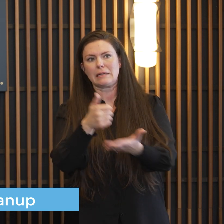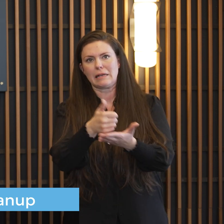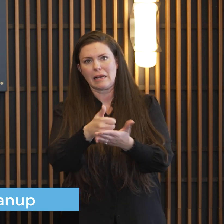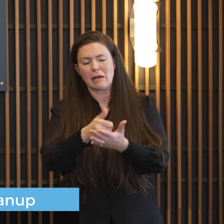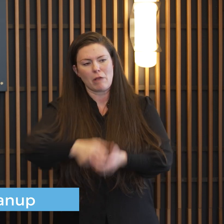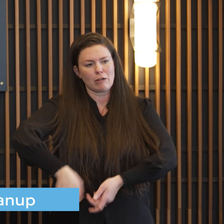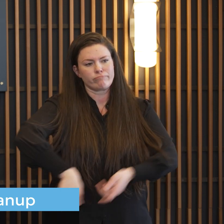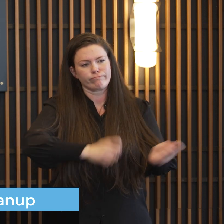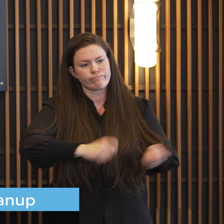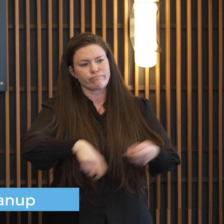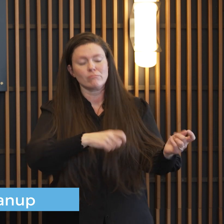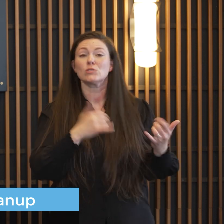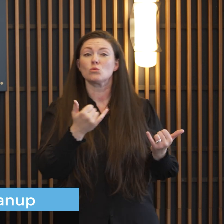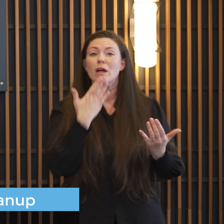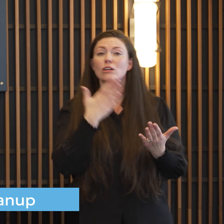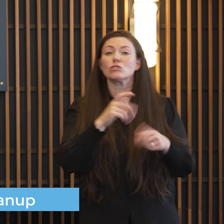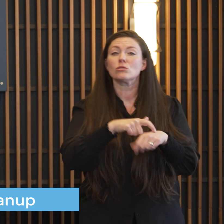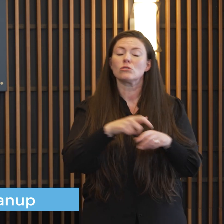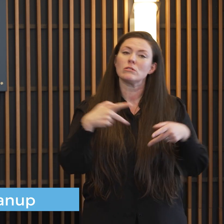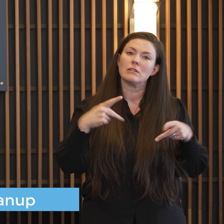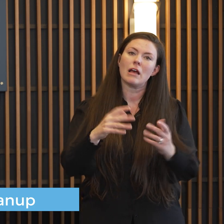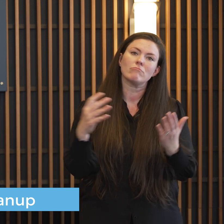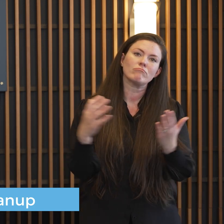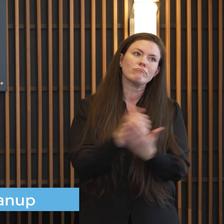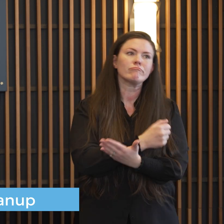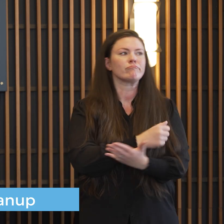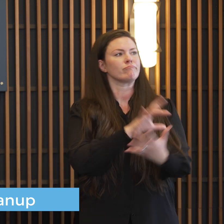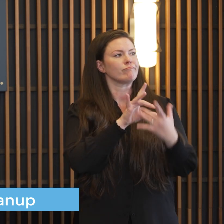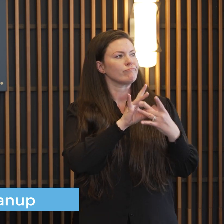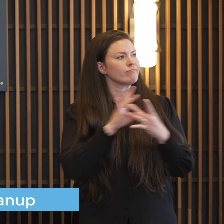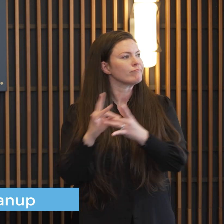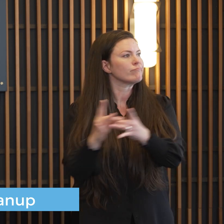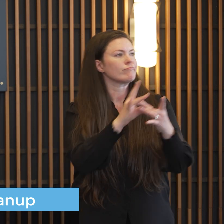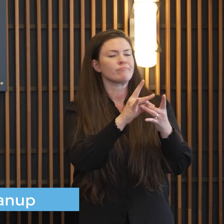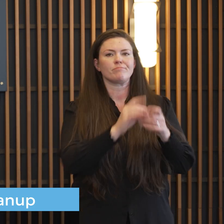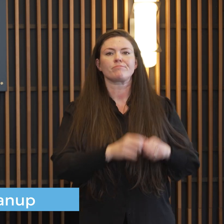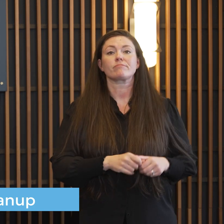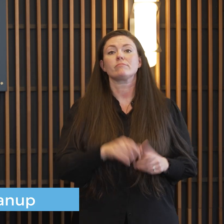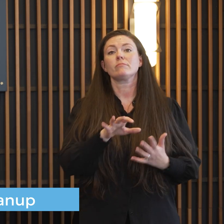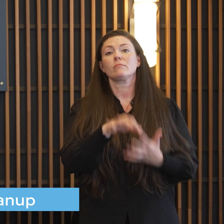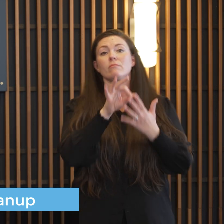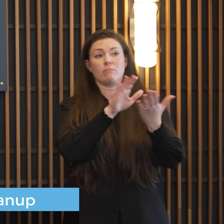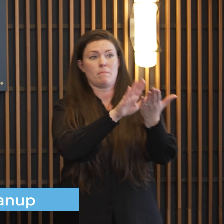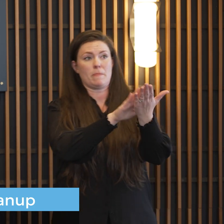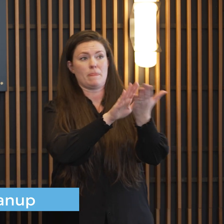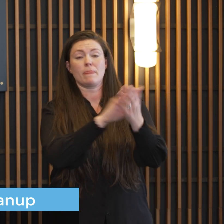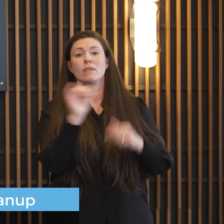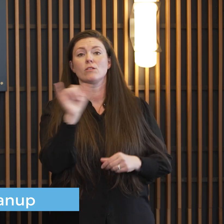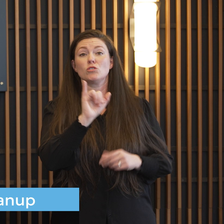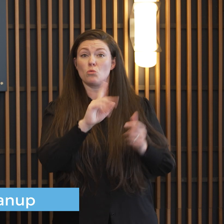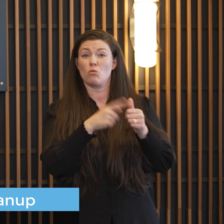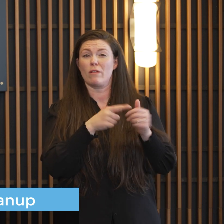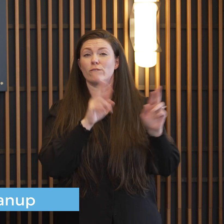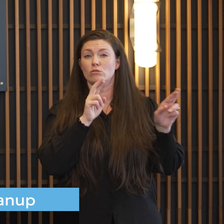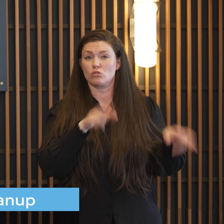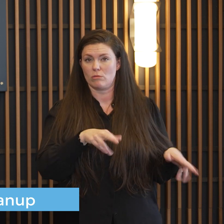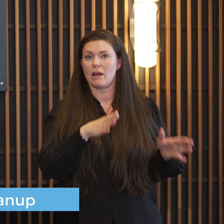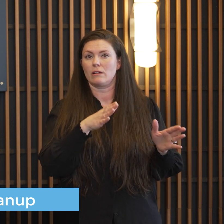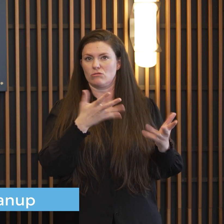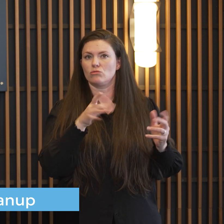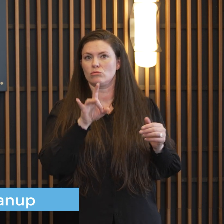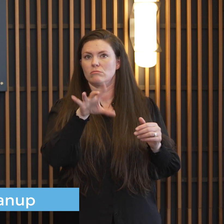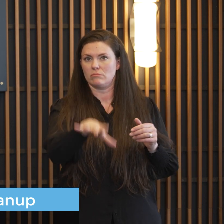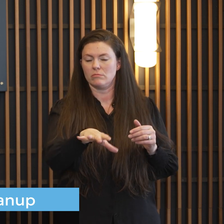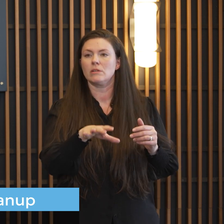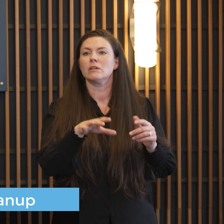those relationships with our neighbors and you know what get out and help each other and just again a special shout out to i think we talk about first responders a lot and we we